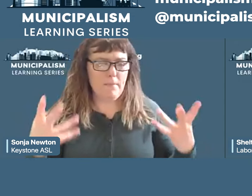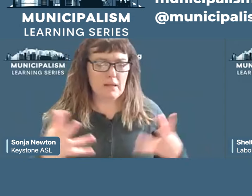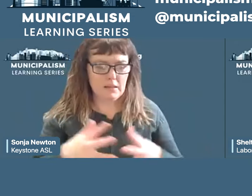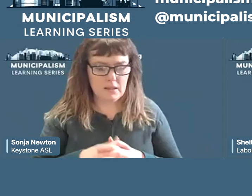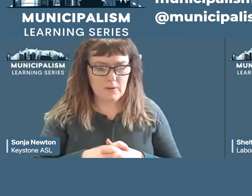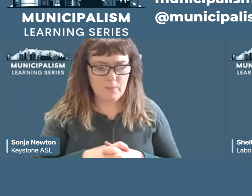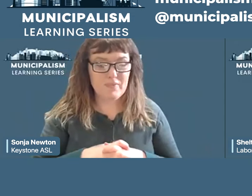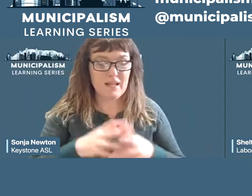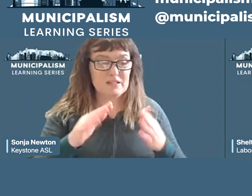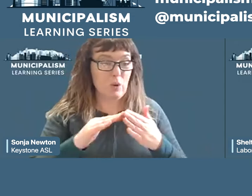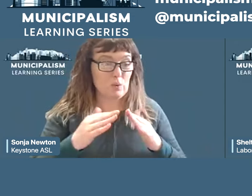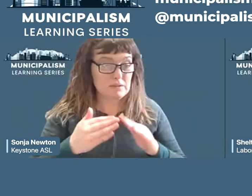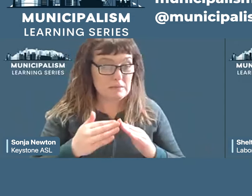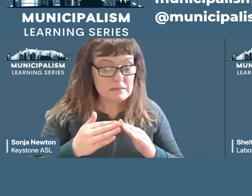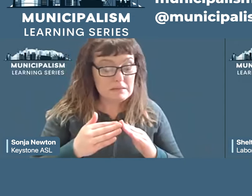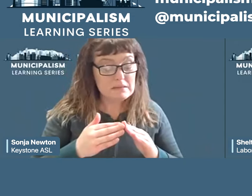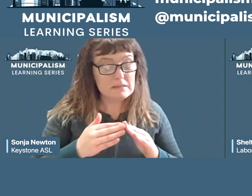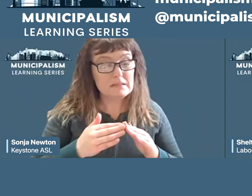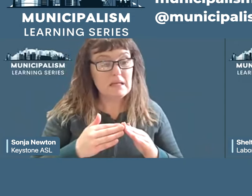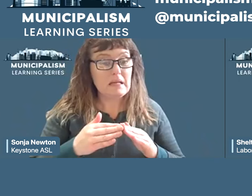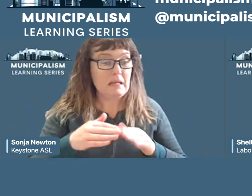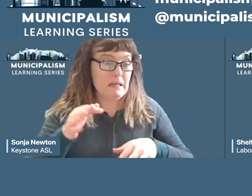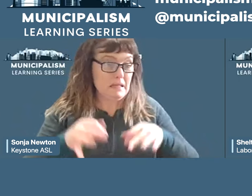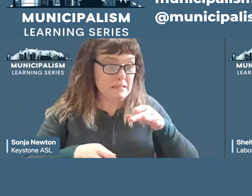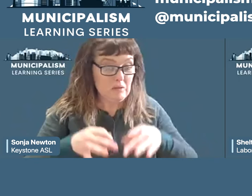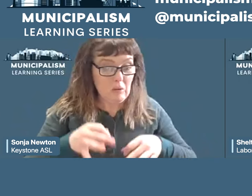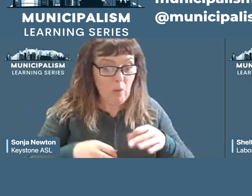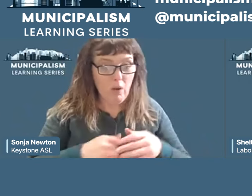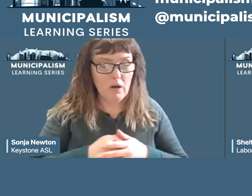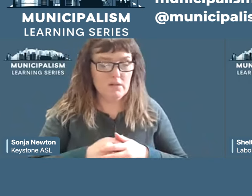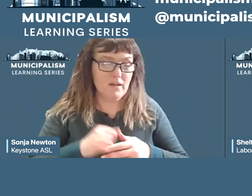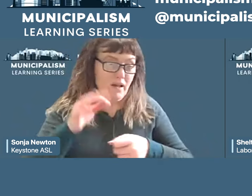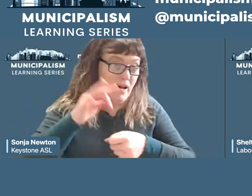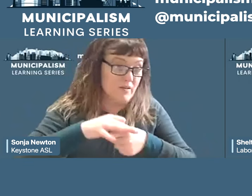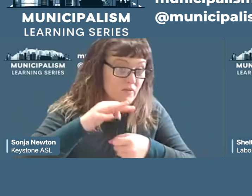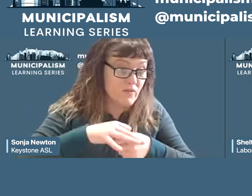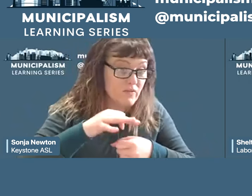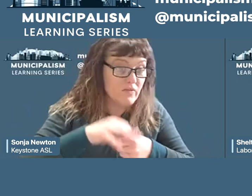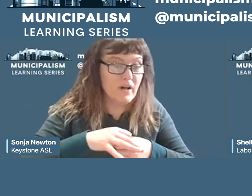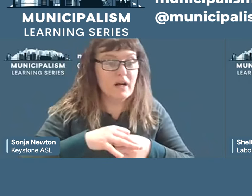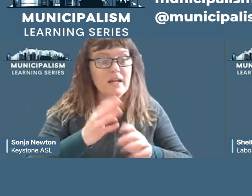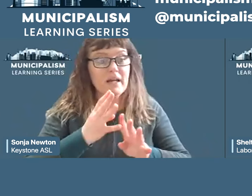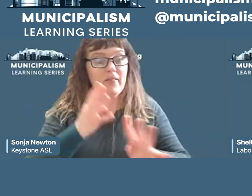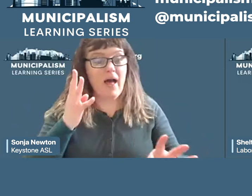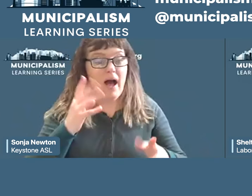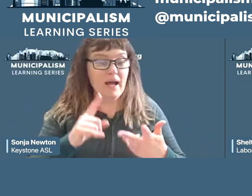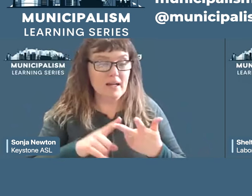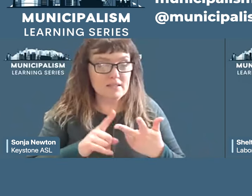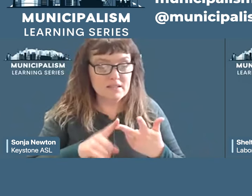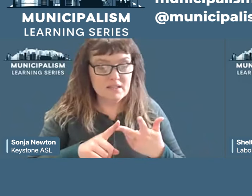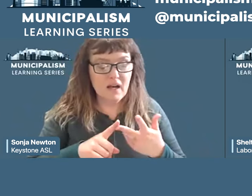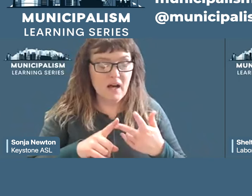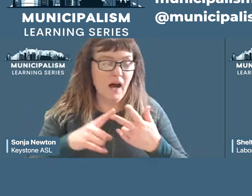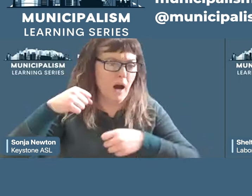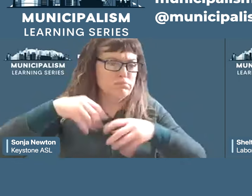on picket lines, and at the ballot box. In the U.S., at least 180 cities elected